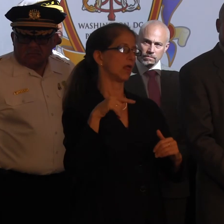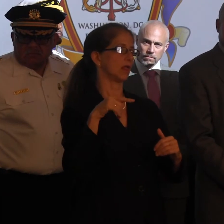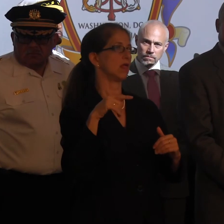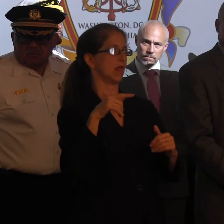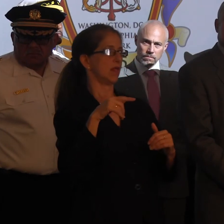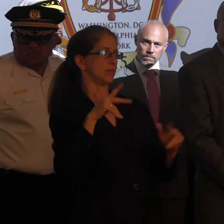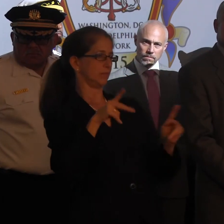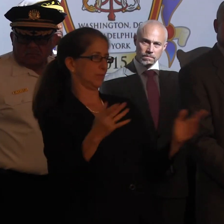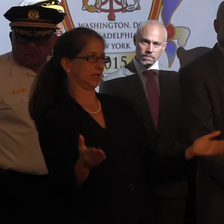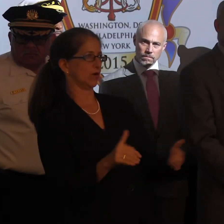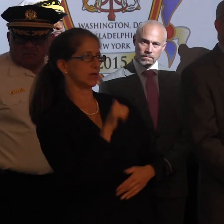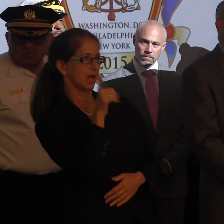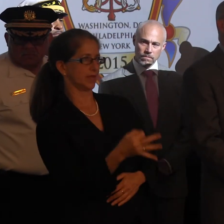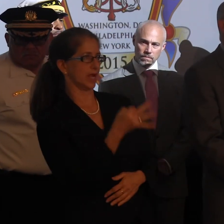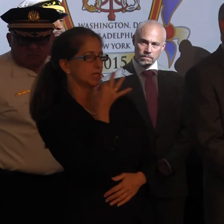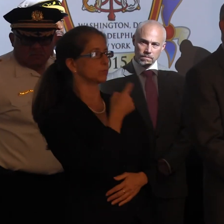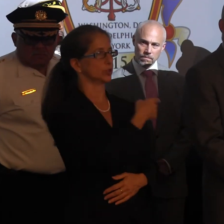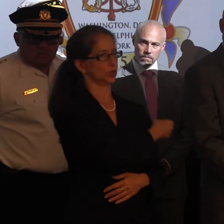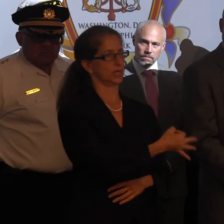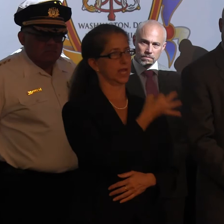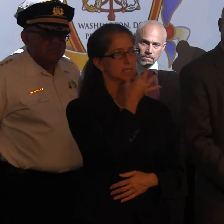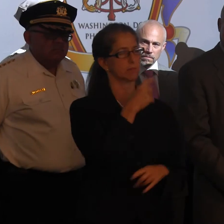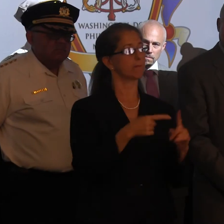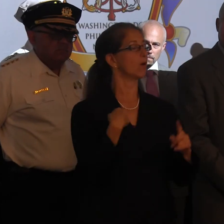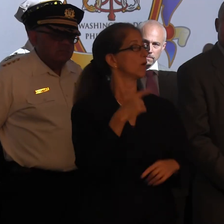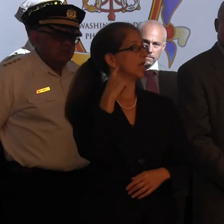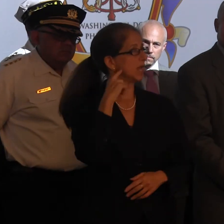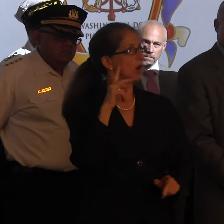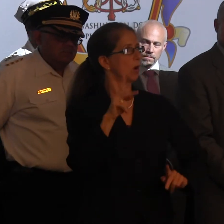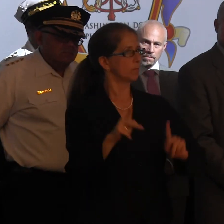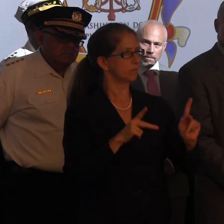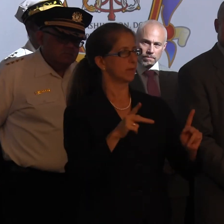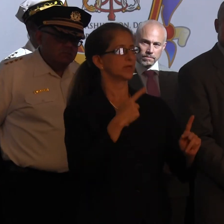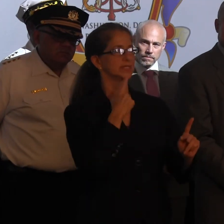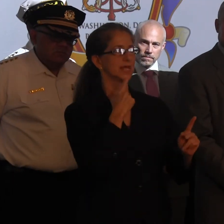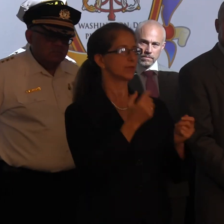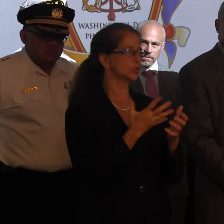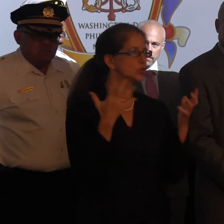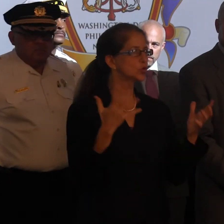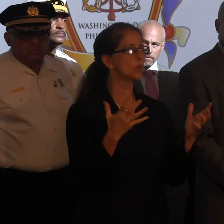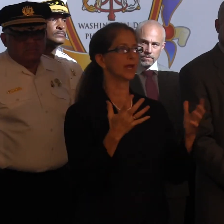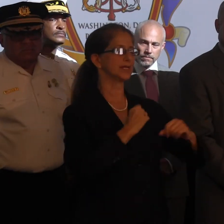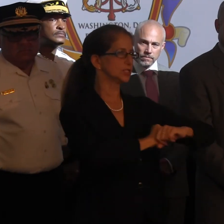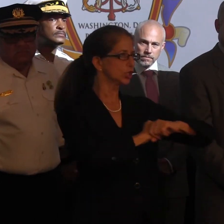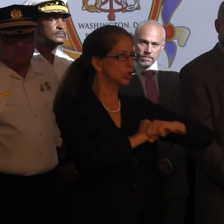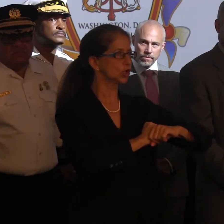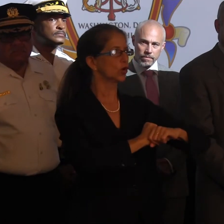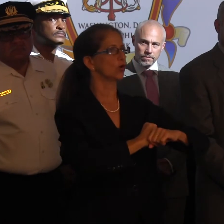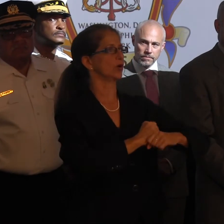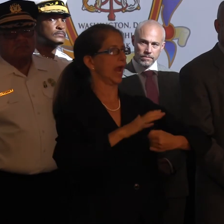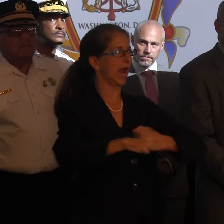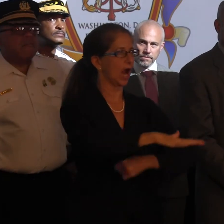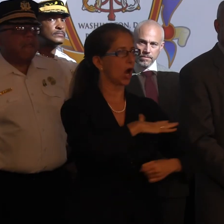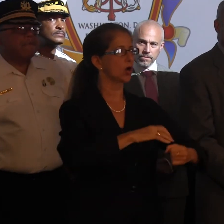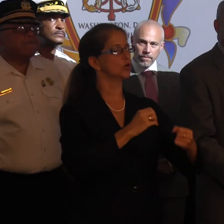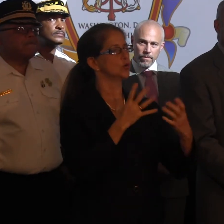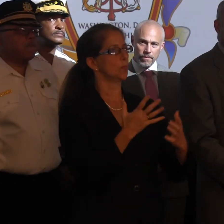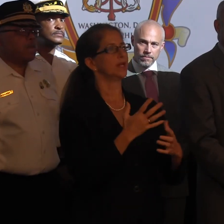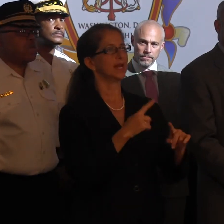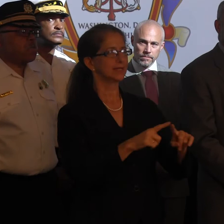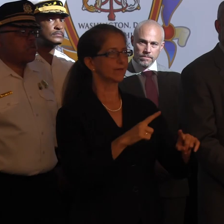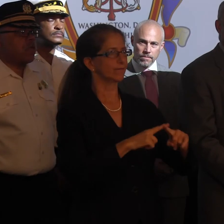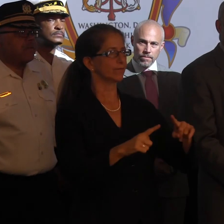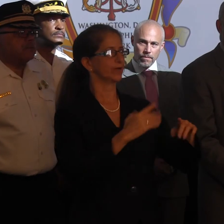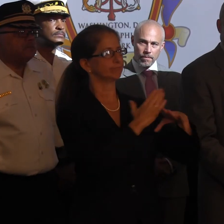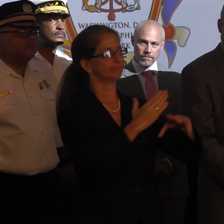who you are, but we hear all the time people say there's just too much fencing, there's too many secure zones, too many groups to jump through